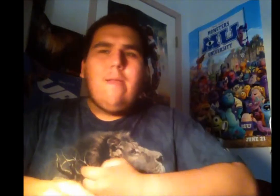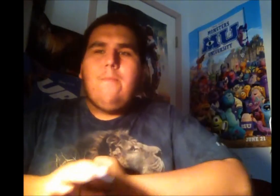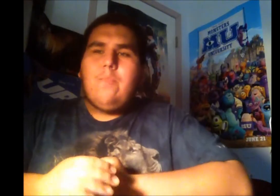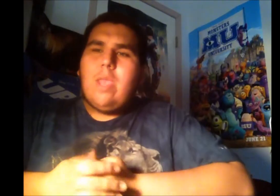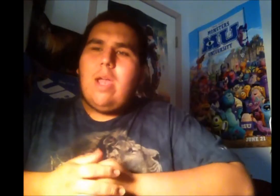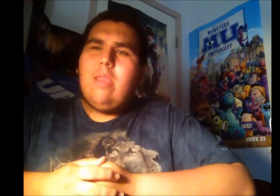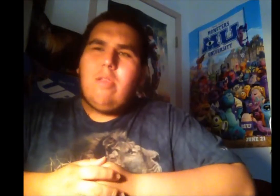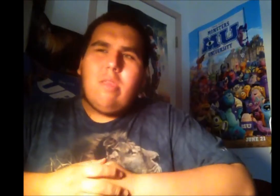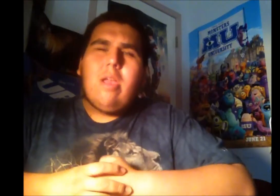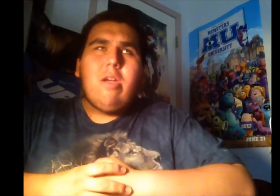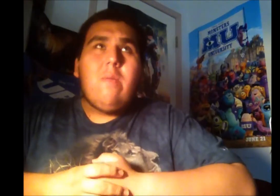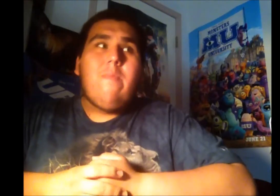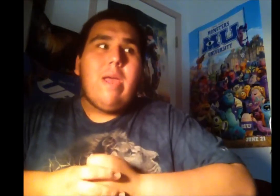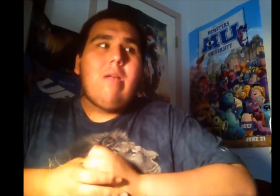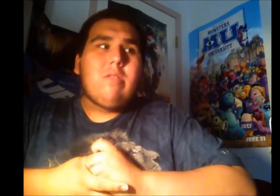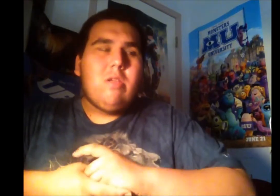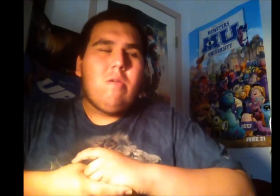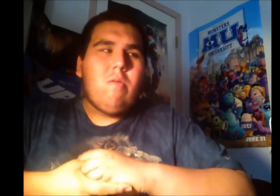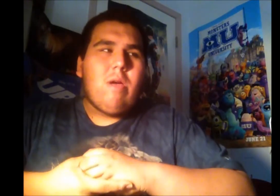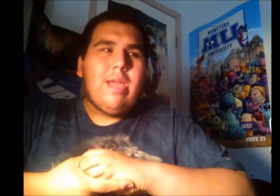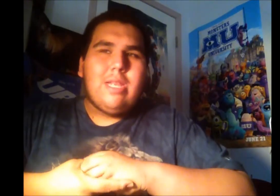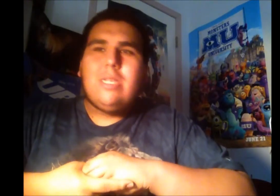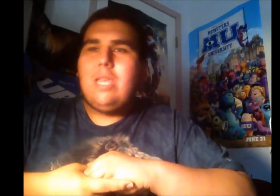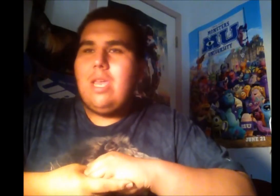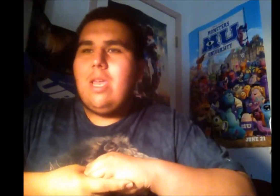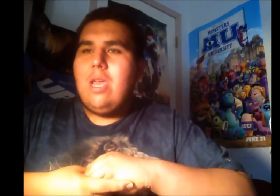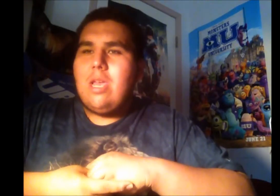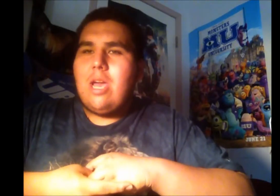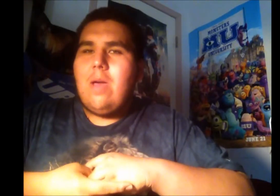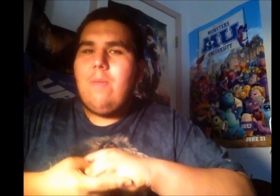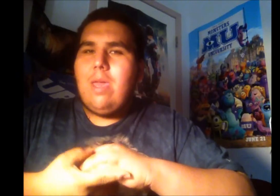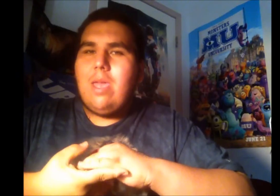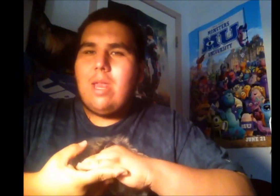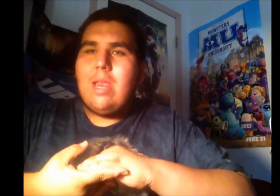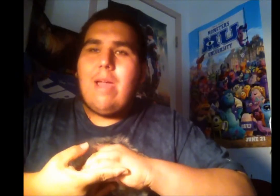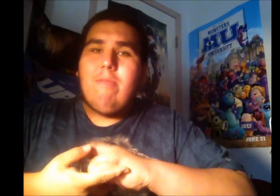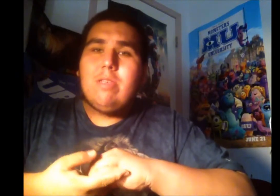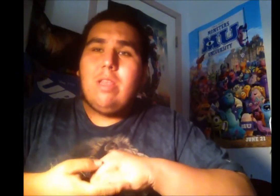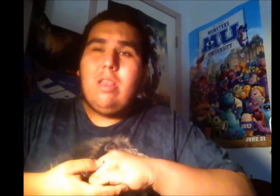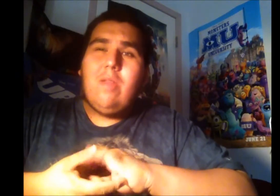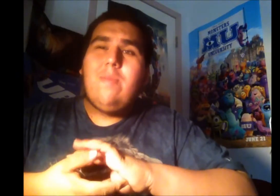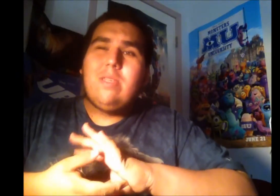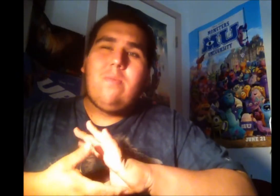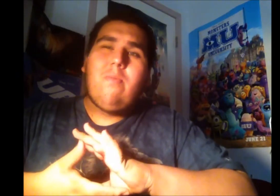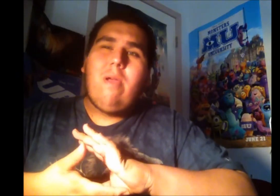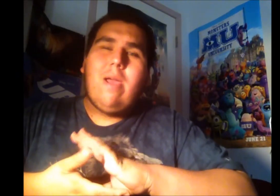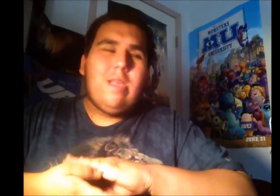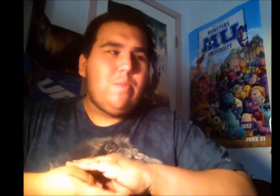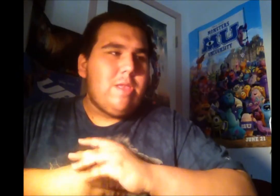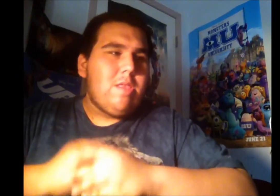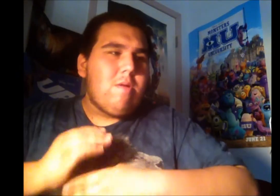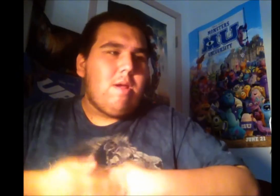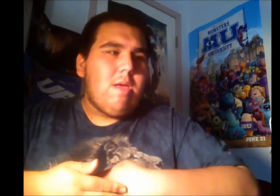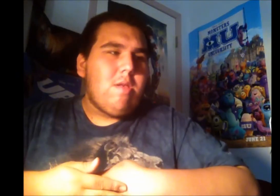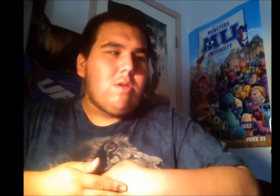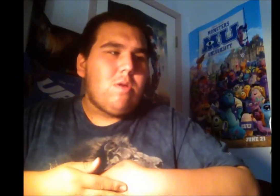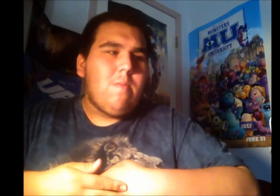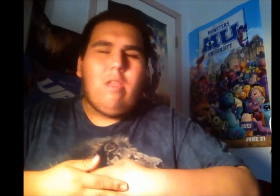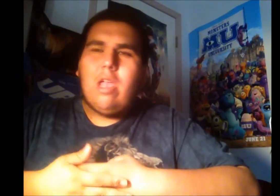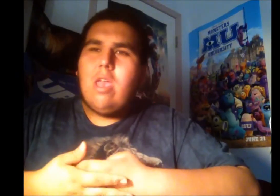a good amount I didn't see coming. And I was a little bit surprised. But then there are others where I'm all like,